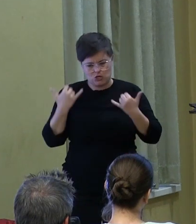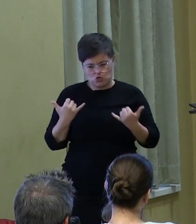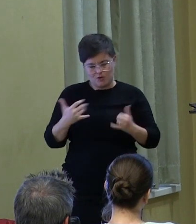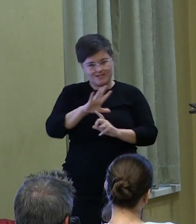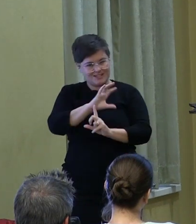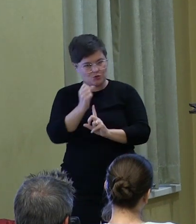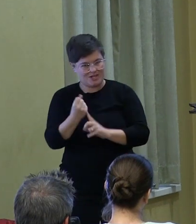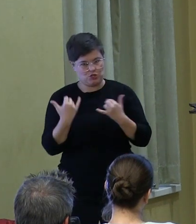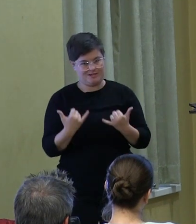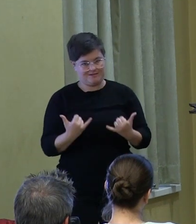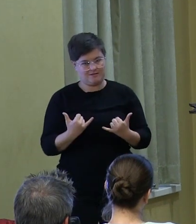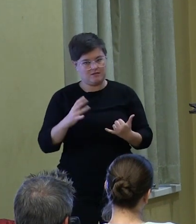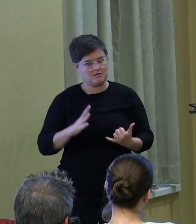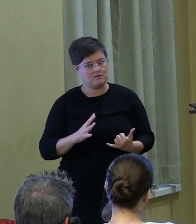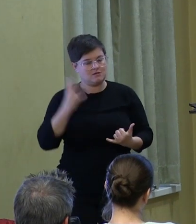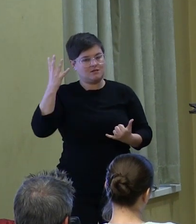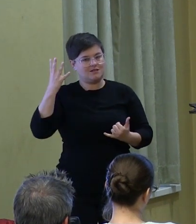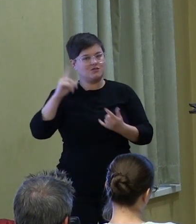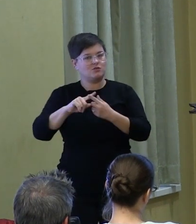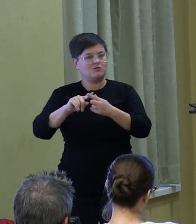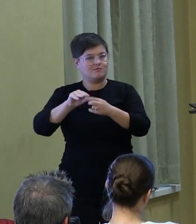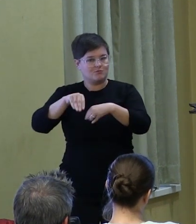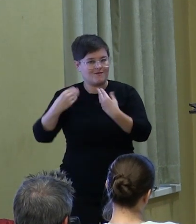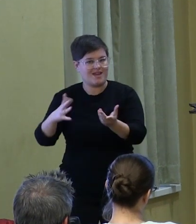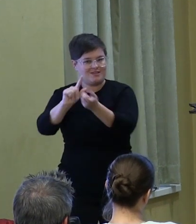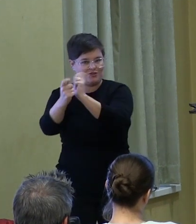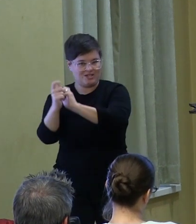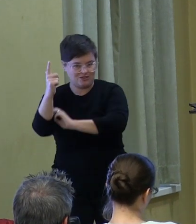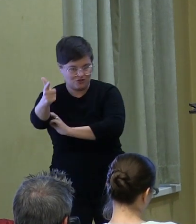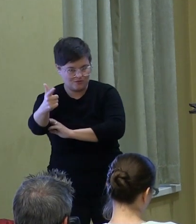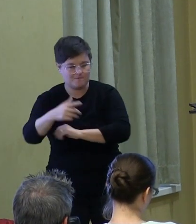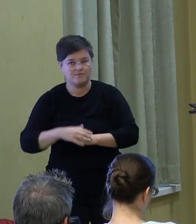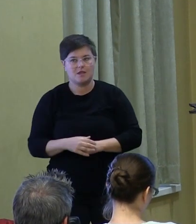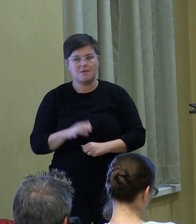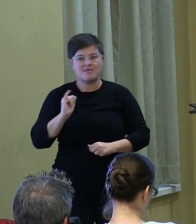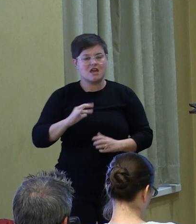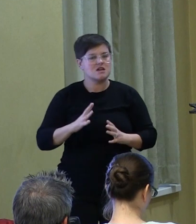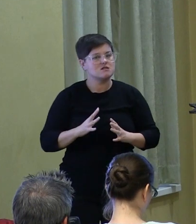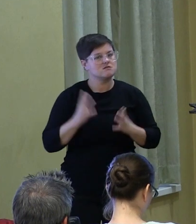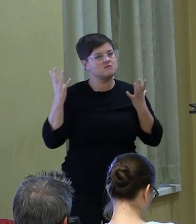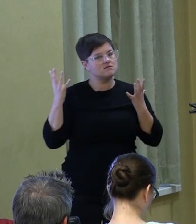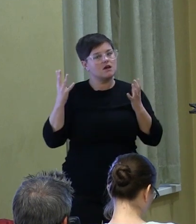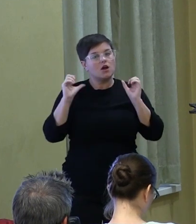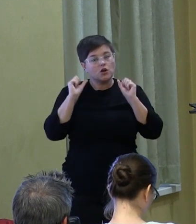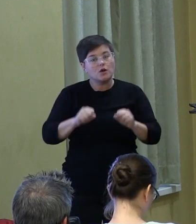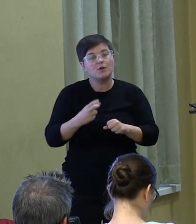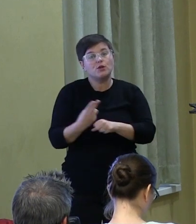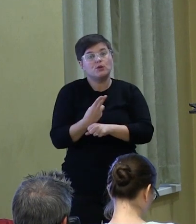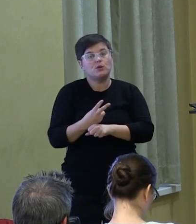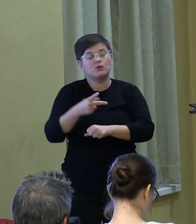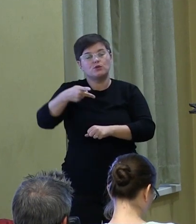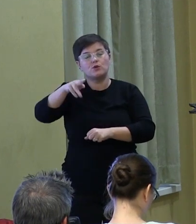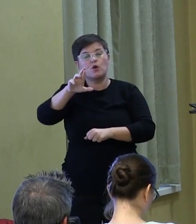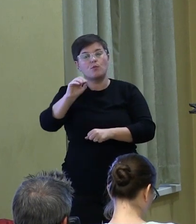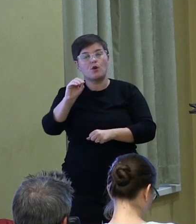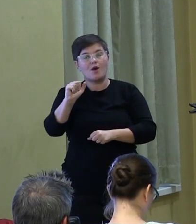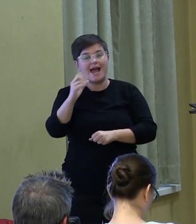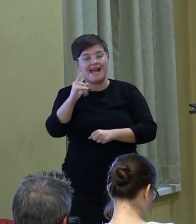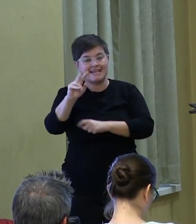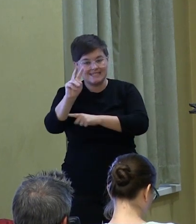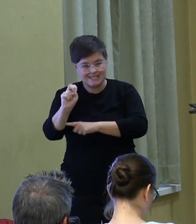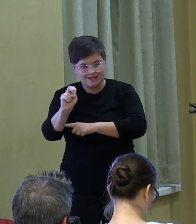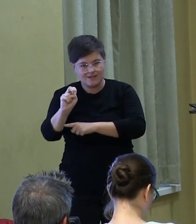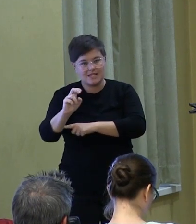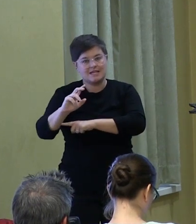are in the present. But that discontent can be used proactively as